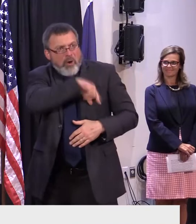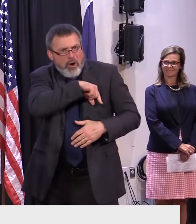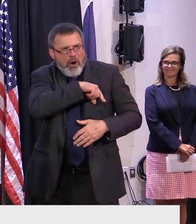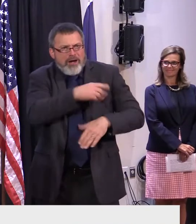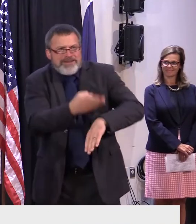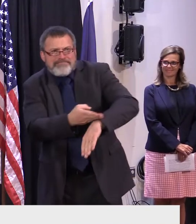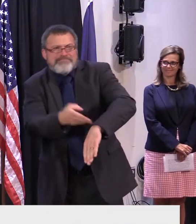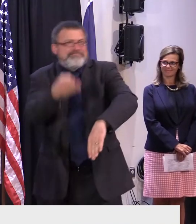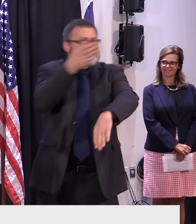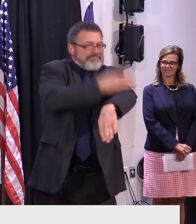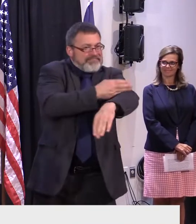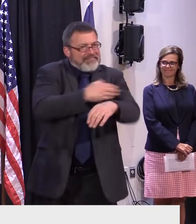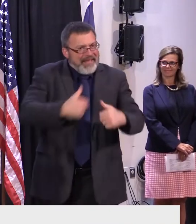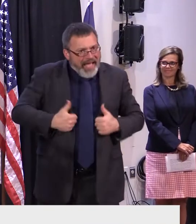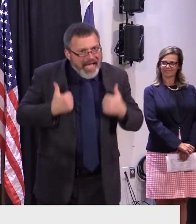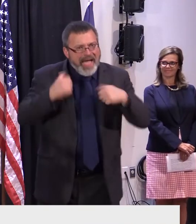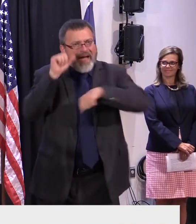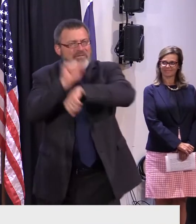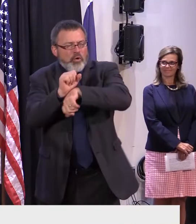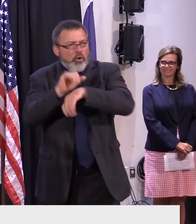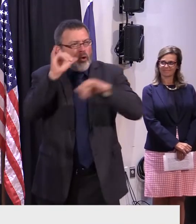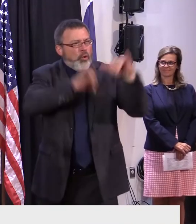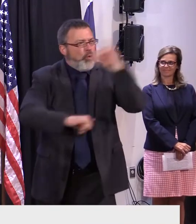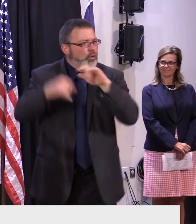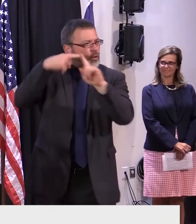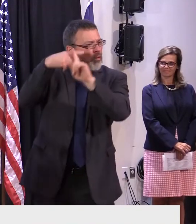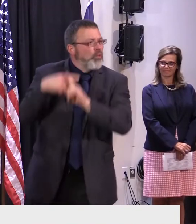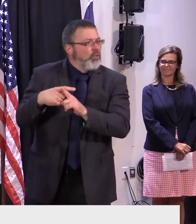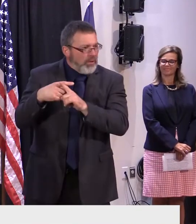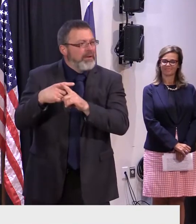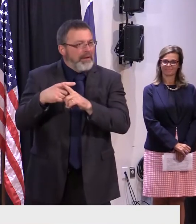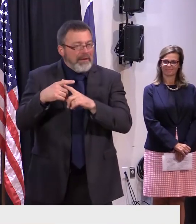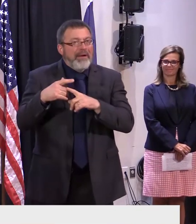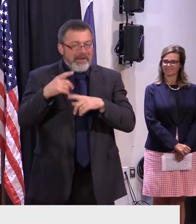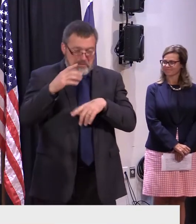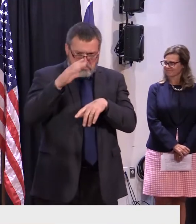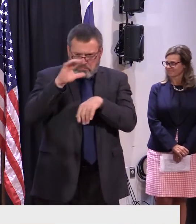not just companies, but individuals to come to work for us. Thank you.